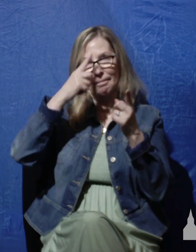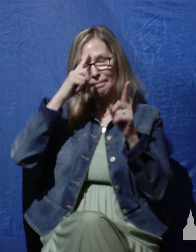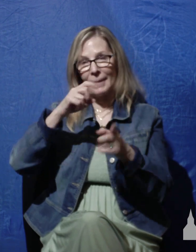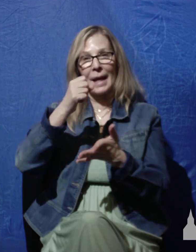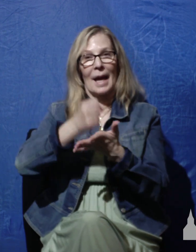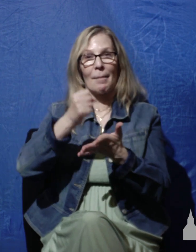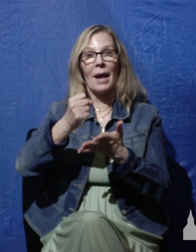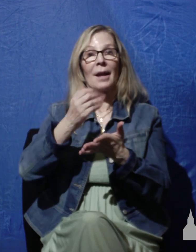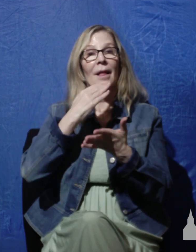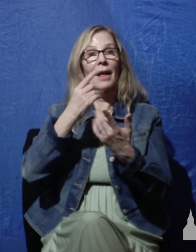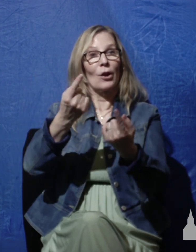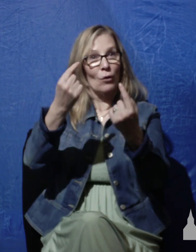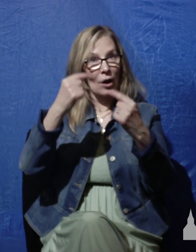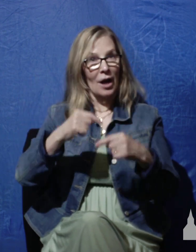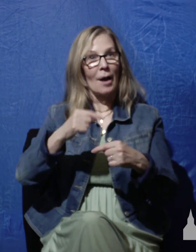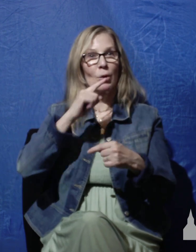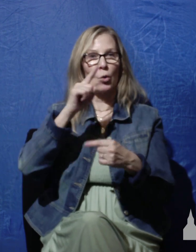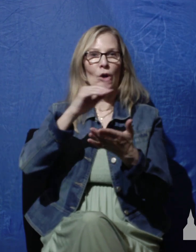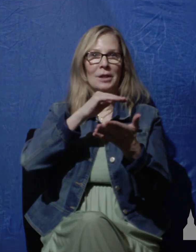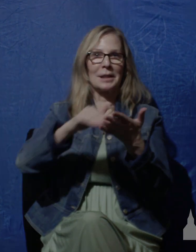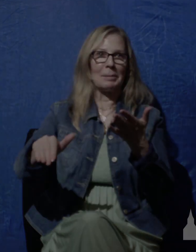coming you're dismissed all this makes thank you for Thank you.